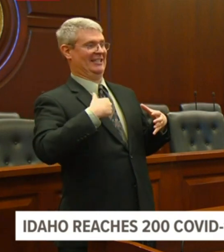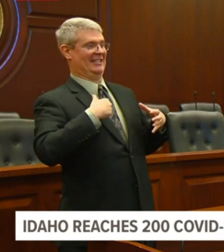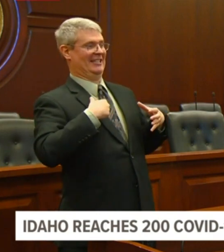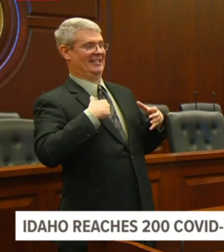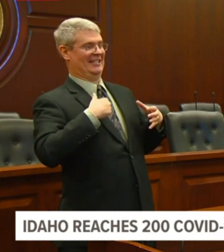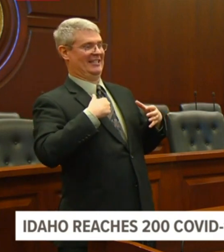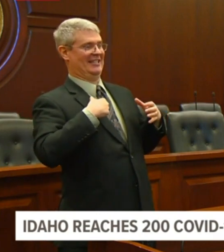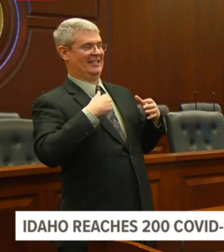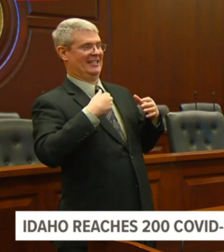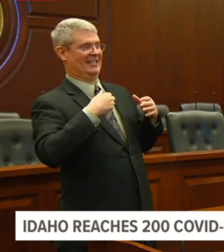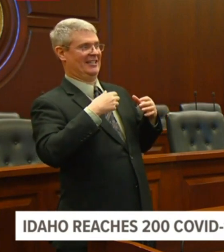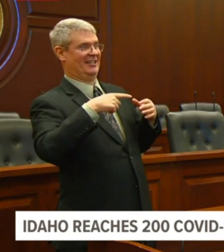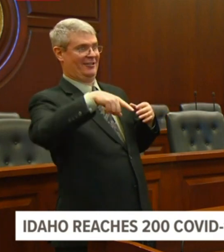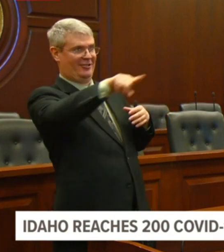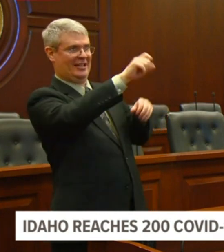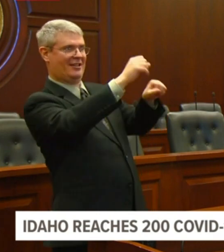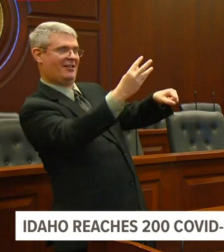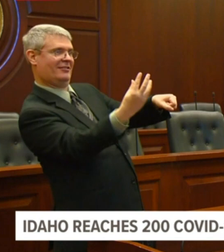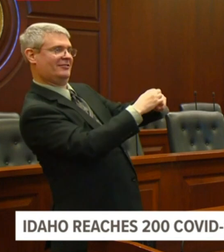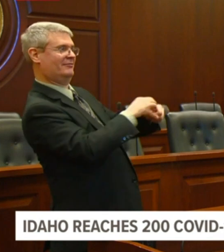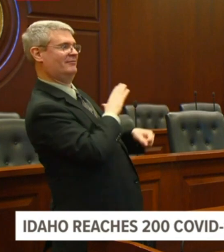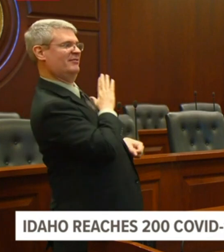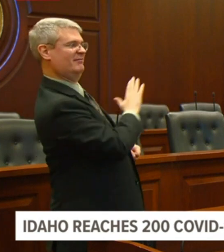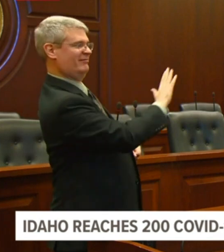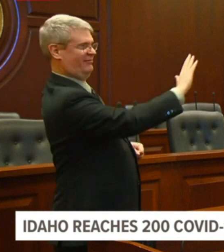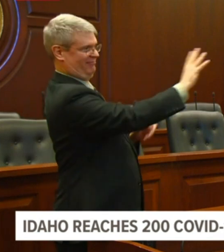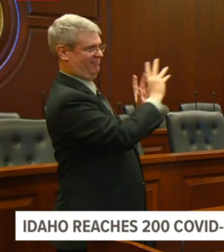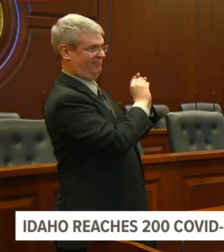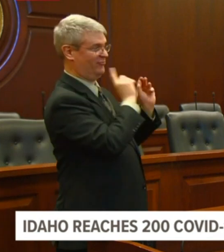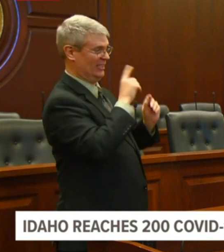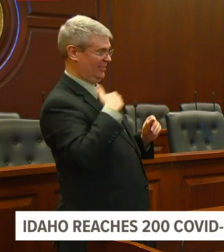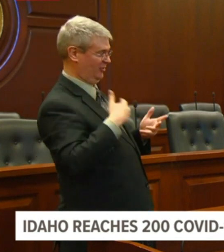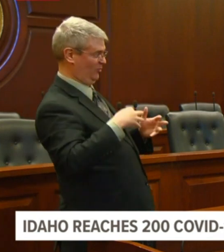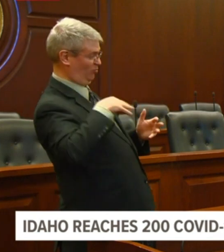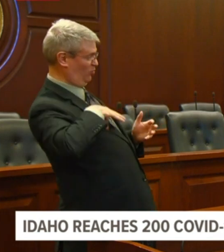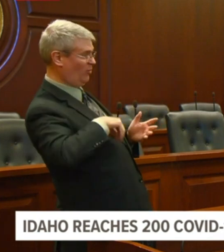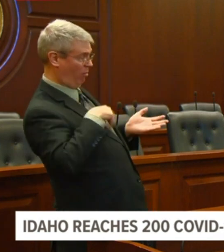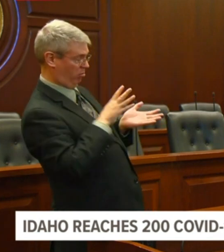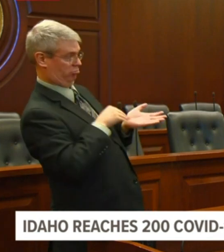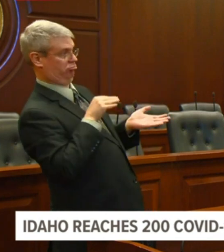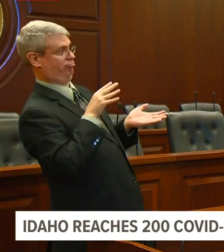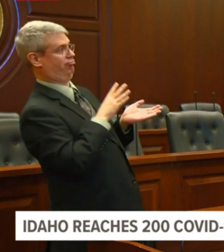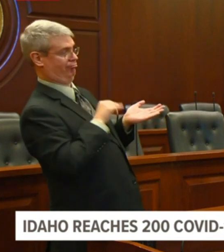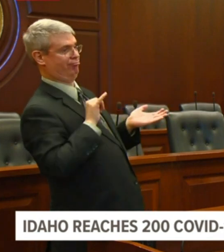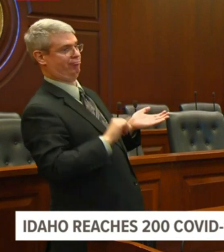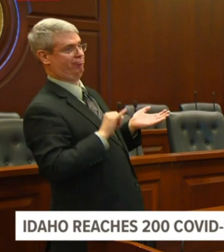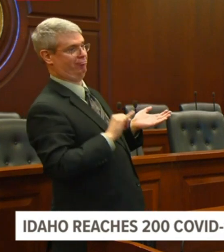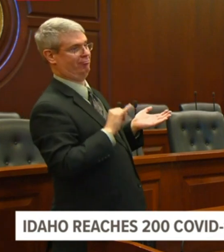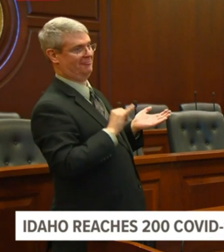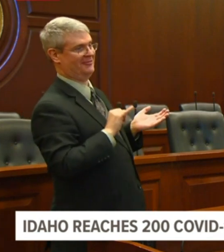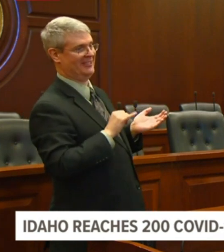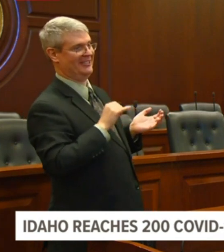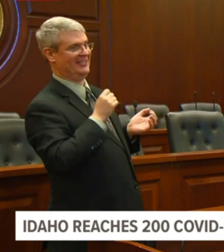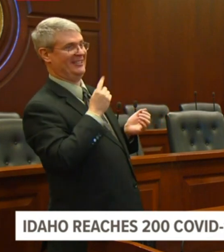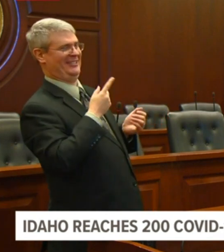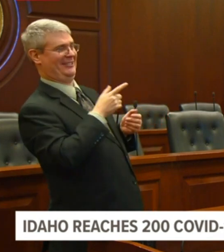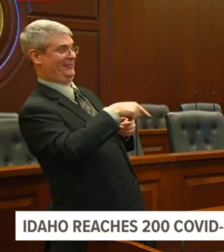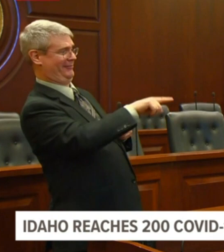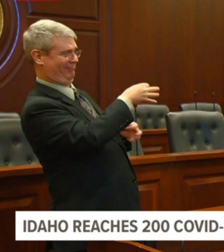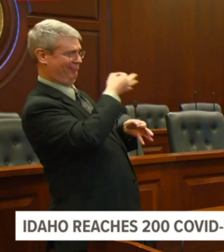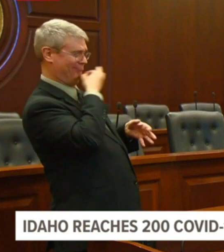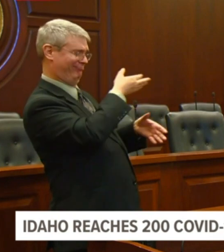way more about epidemiology than I ever thought I wanted to know as an animal scientist. Uh, but, uh, it,